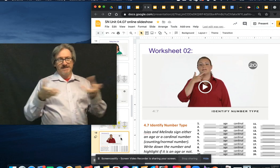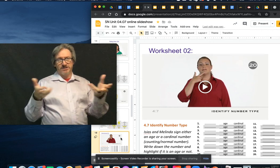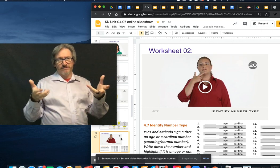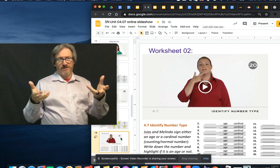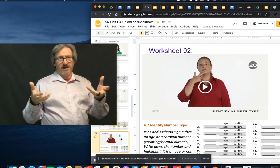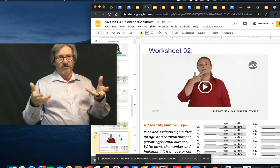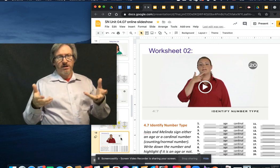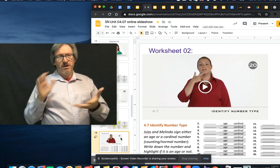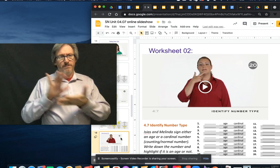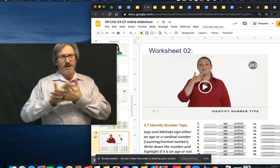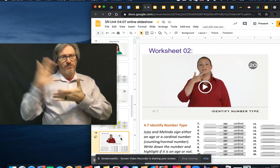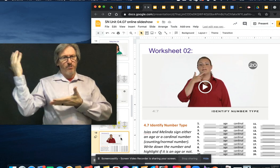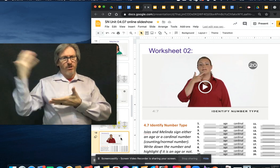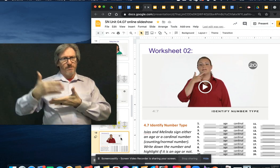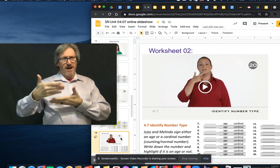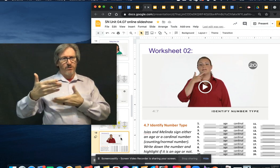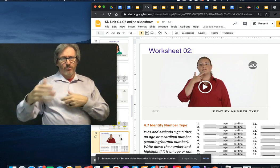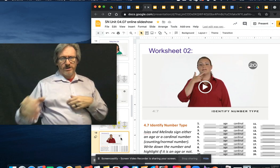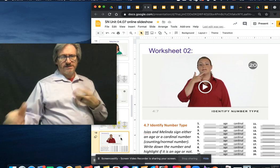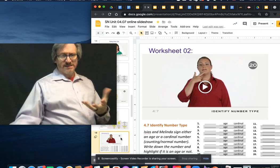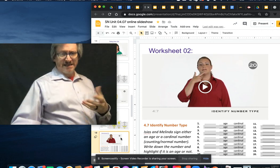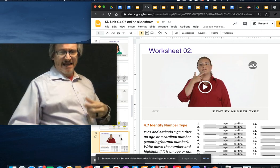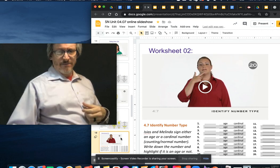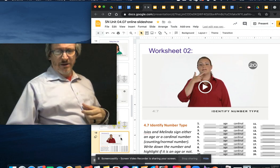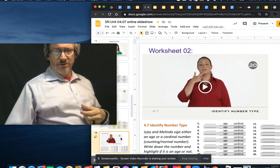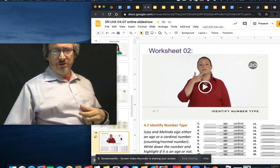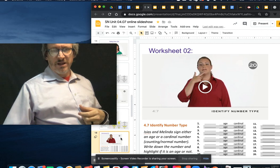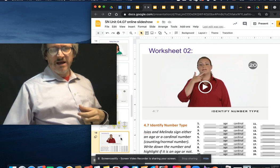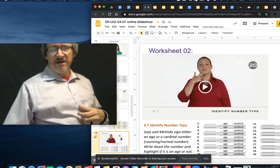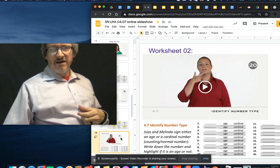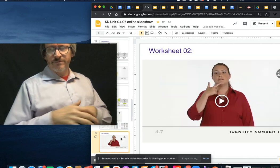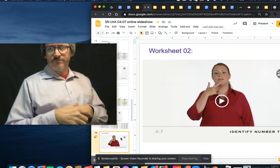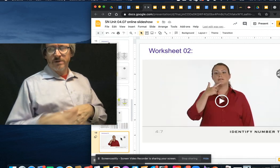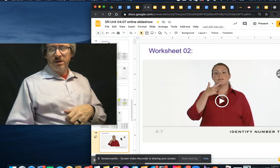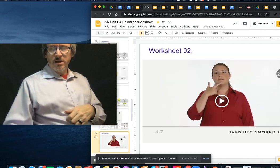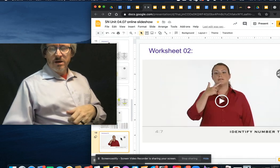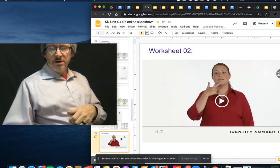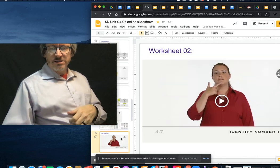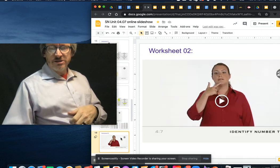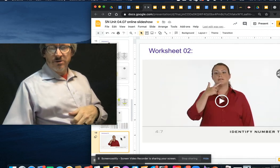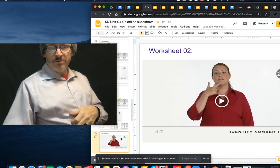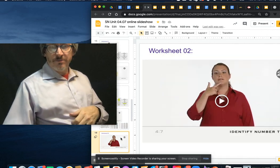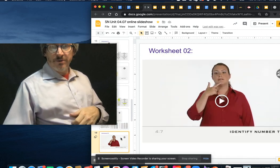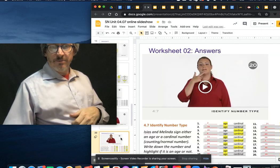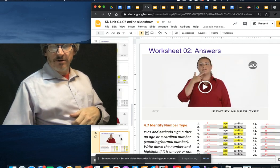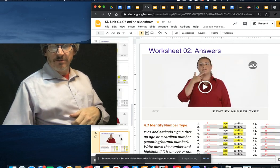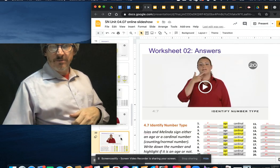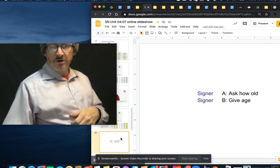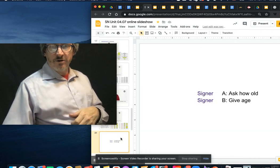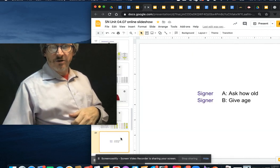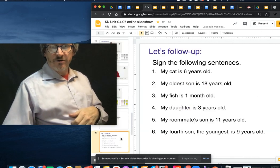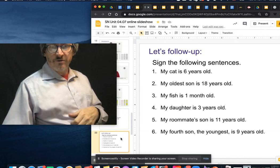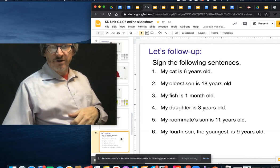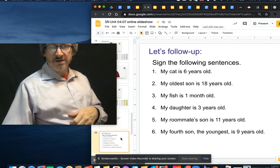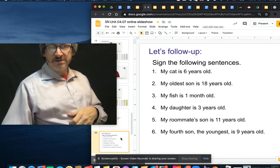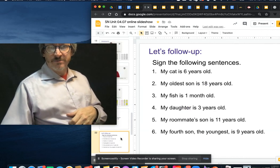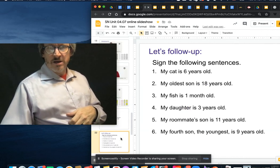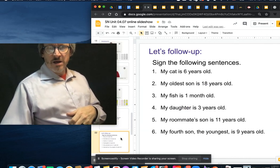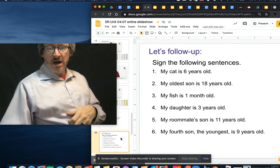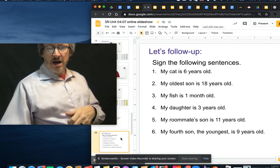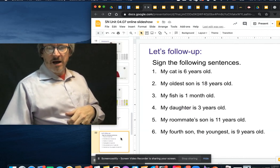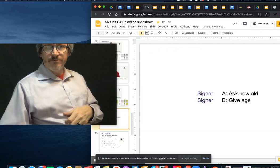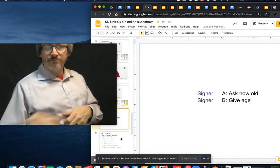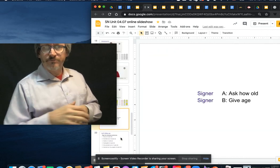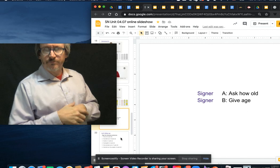or a digital file. But I put them all in the PowerPoint since I can't meet with you live. So, bum, bum, bum. We're going to go through these.